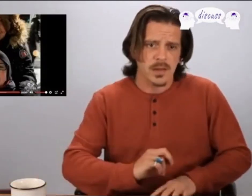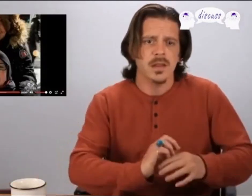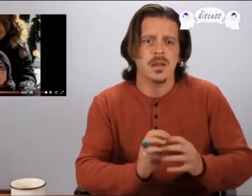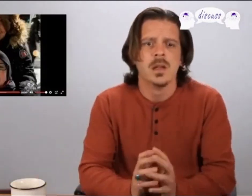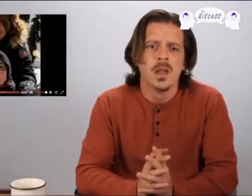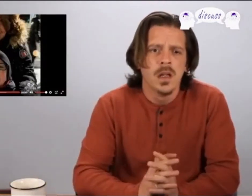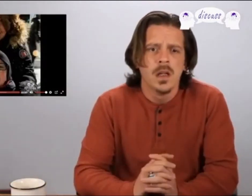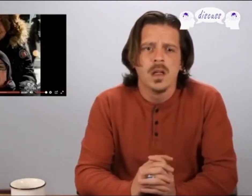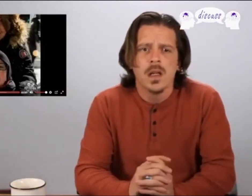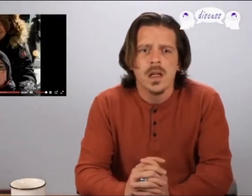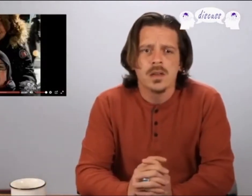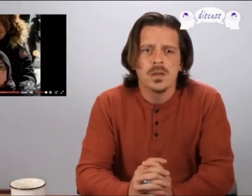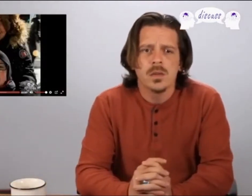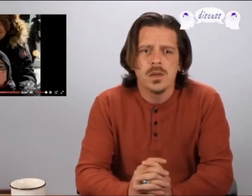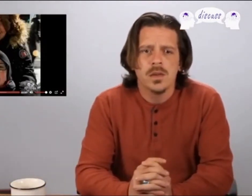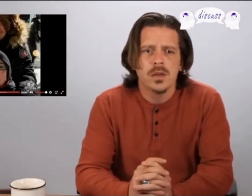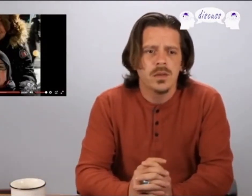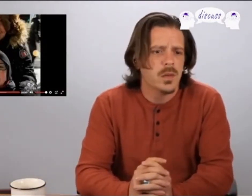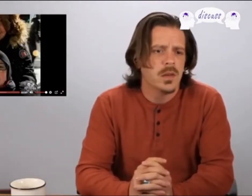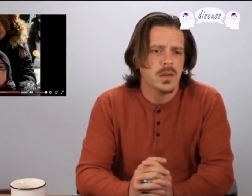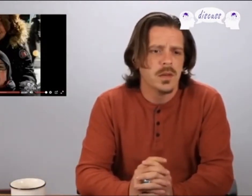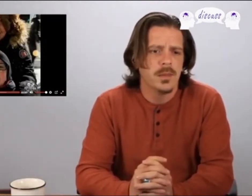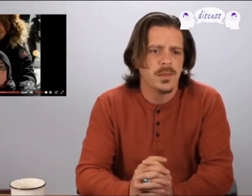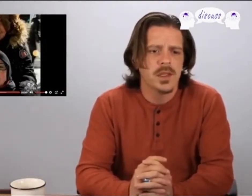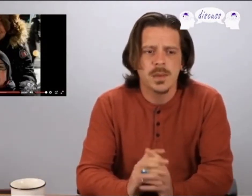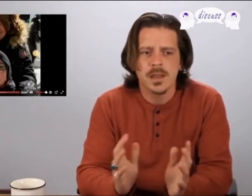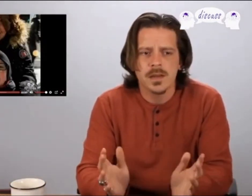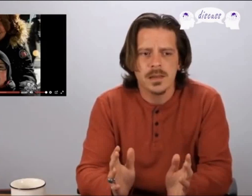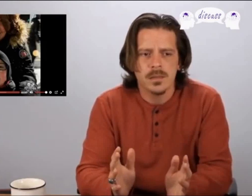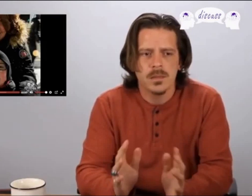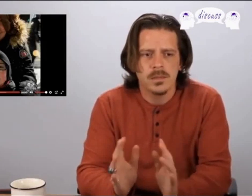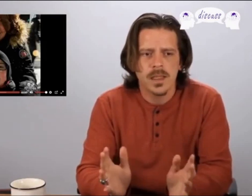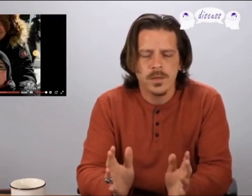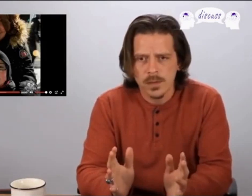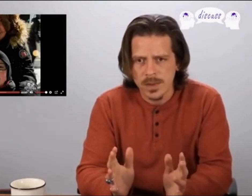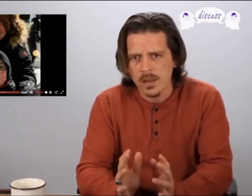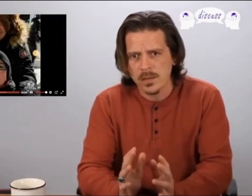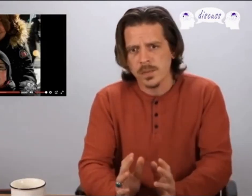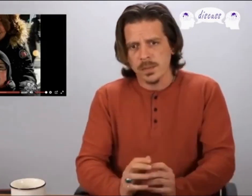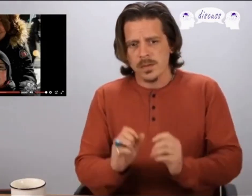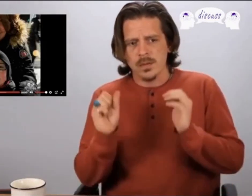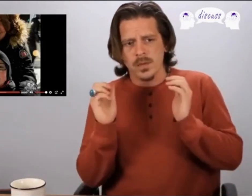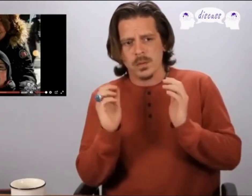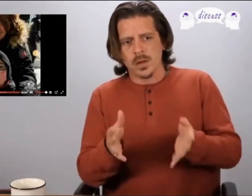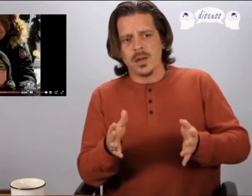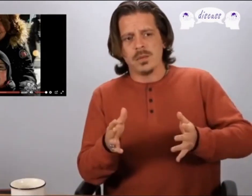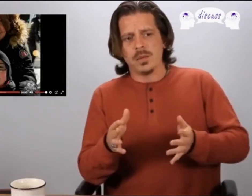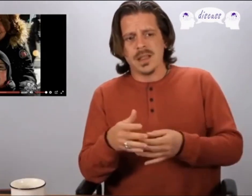there and so what we're gonna do just because they like field McConnell's people were going and reporting